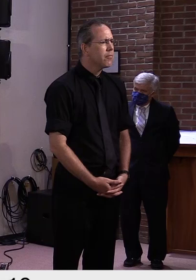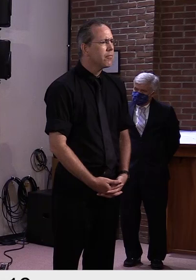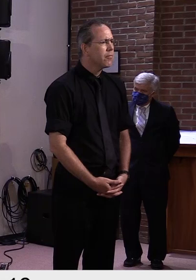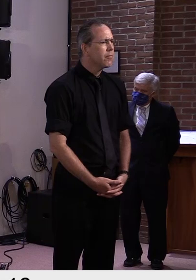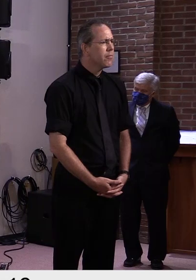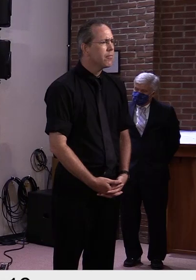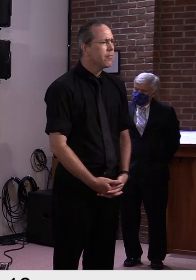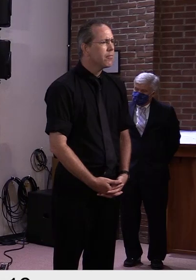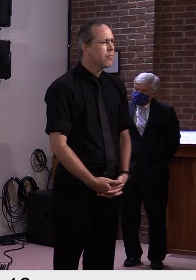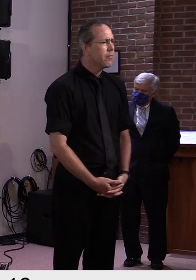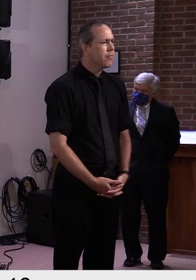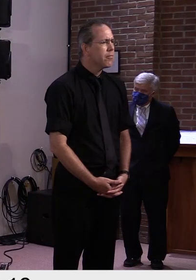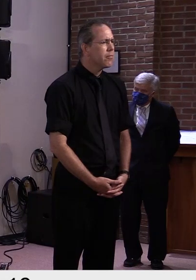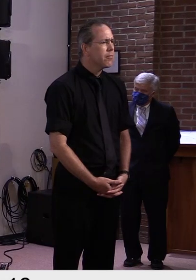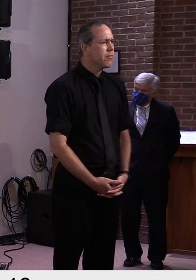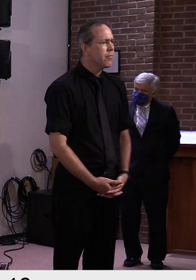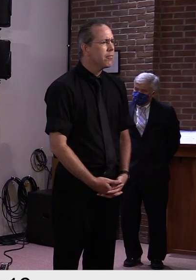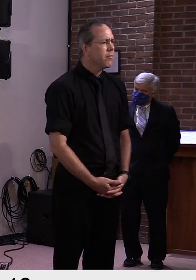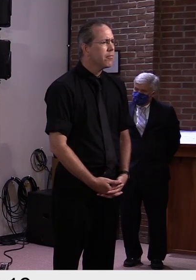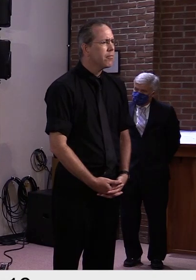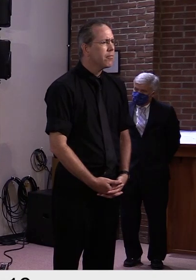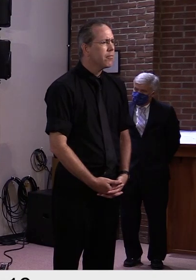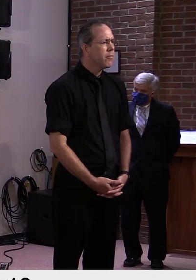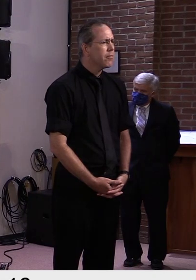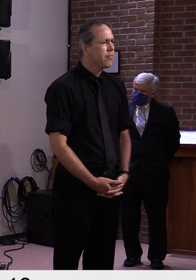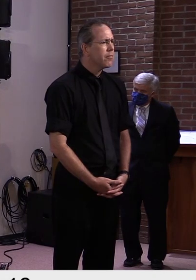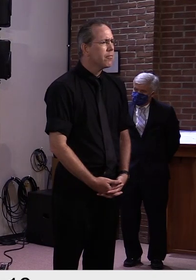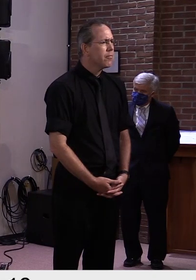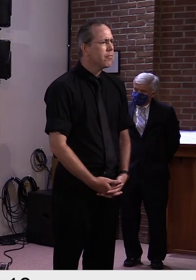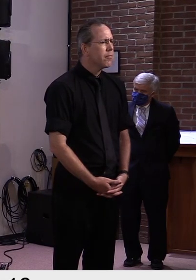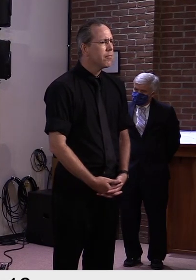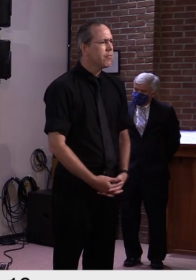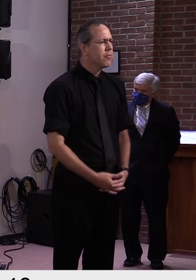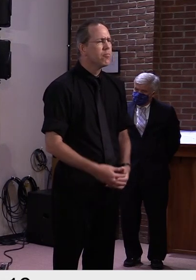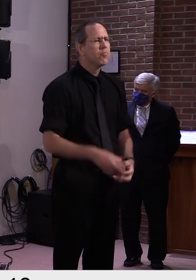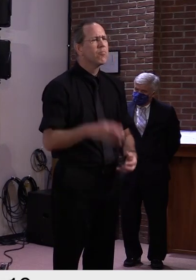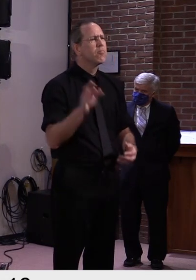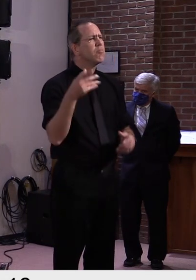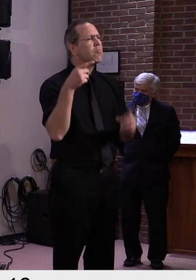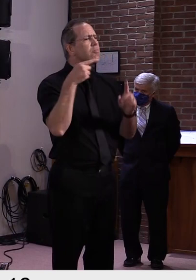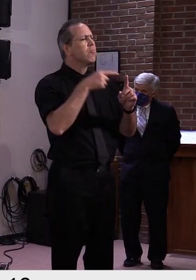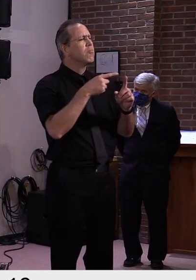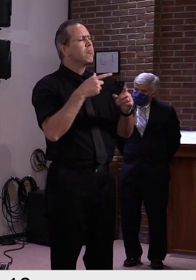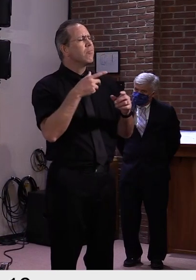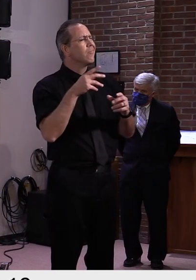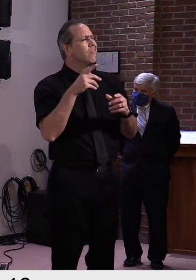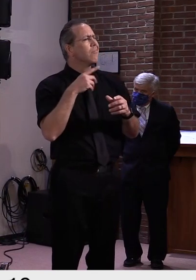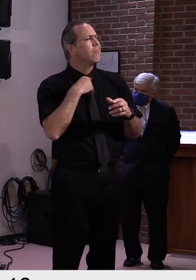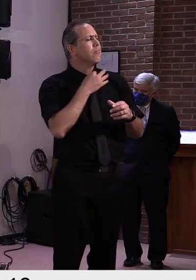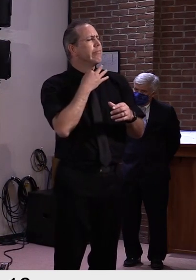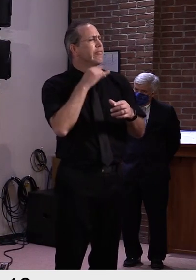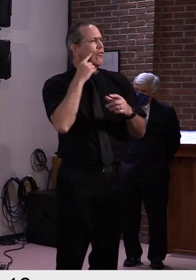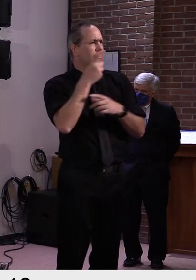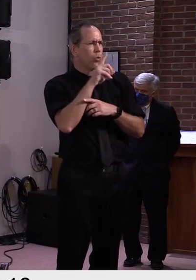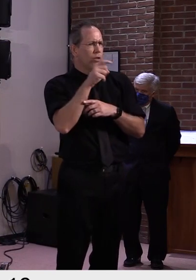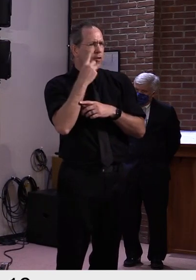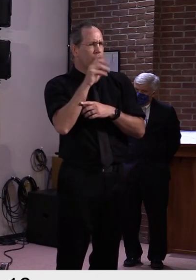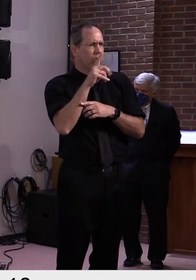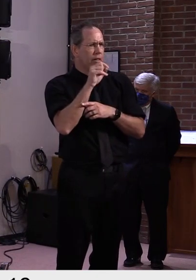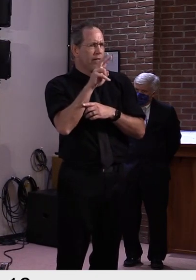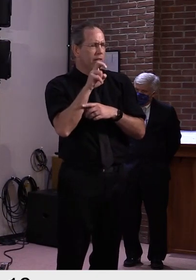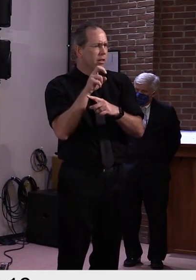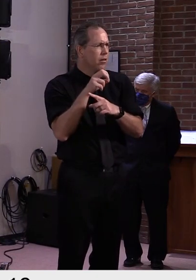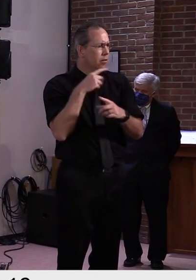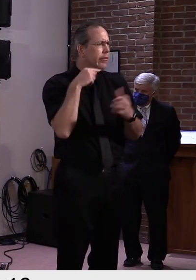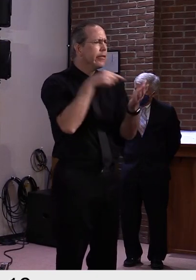I just, I just want to be clear myself and we've had five, five deaths in the last two